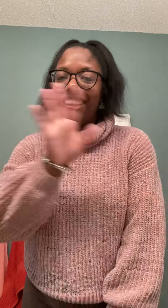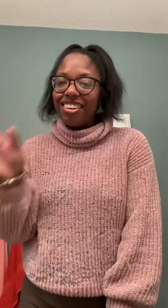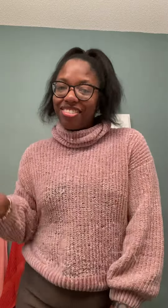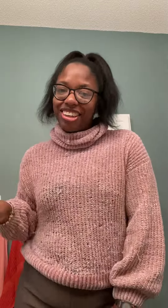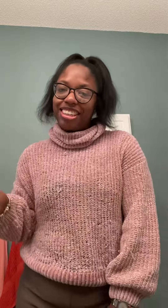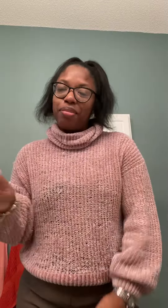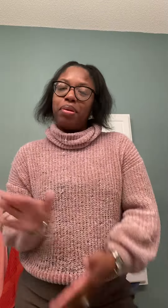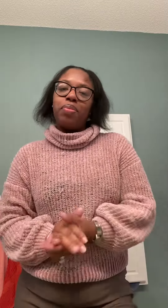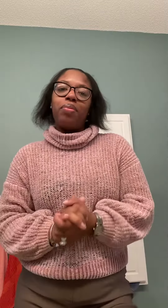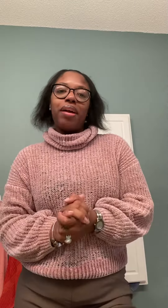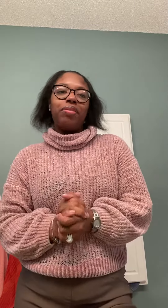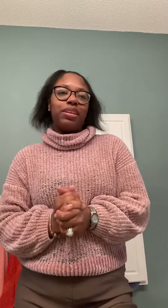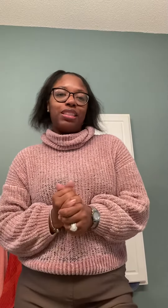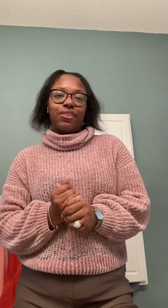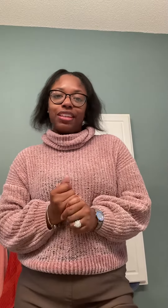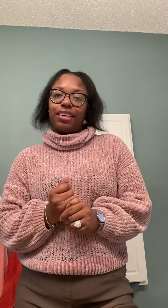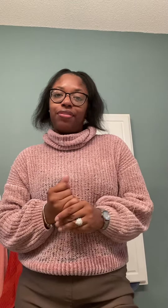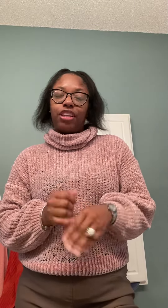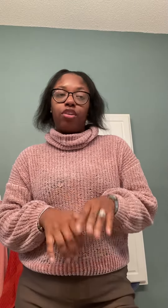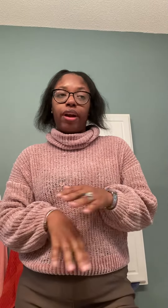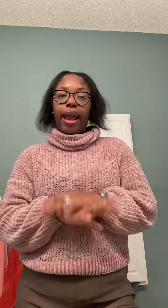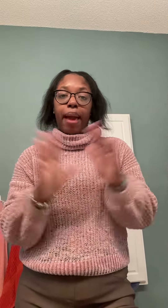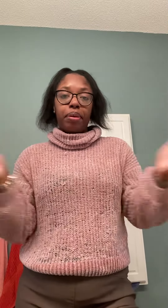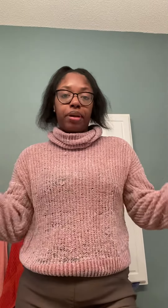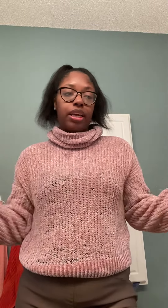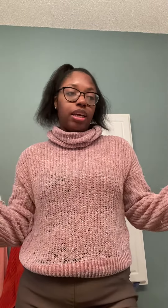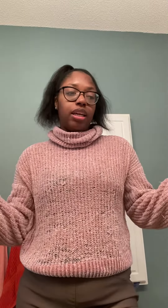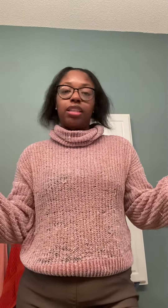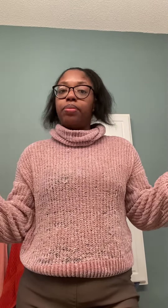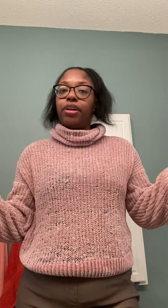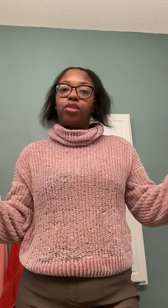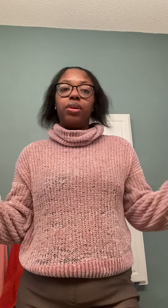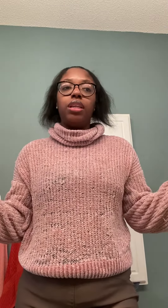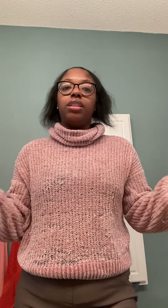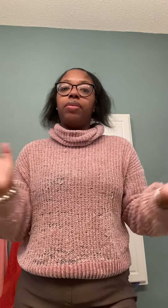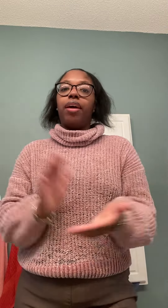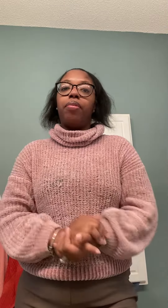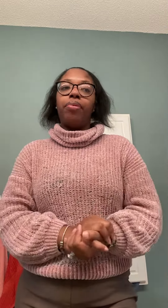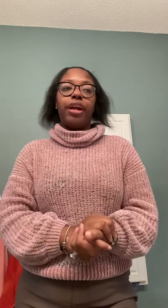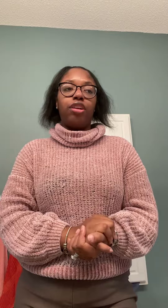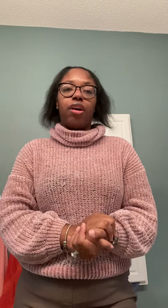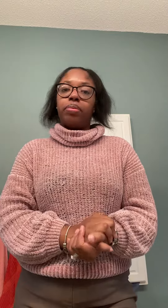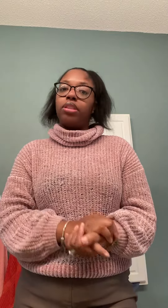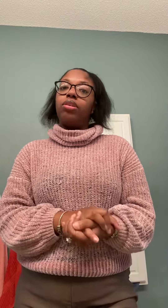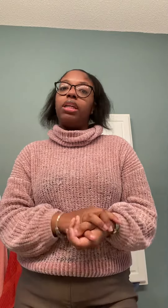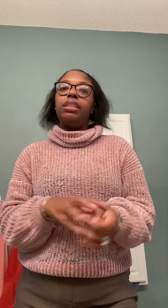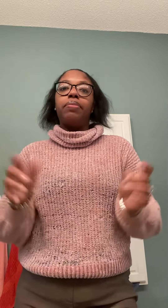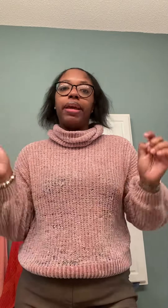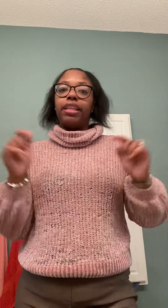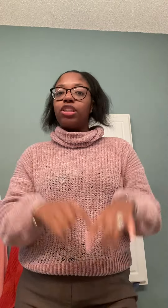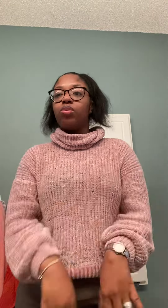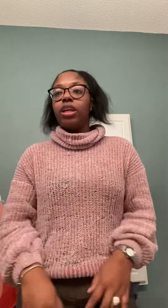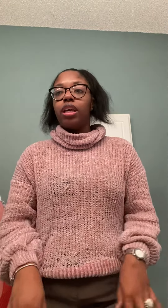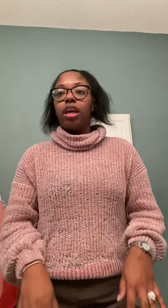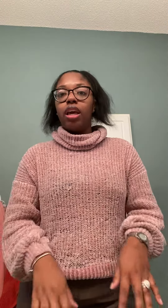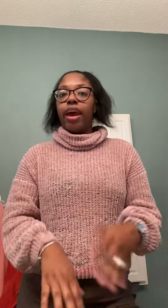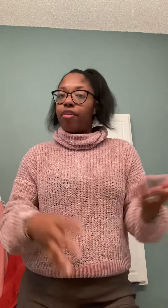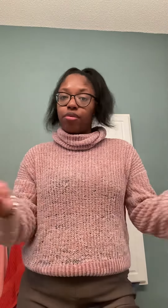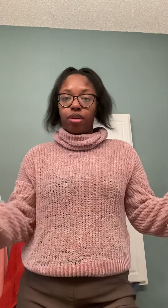Good morning, good people. Hope everyone is feeling good, feeling a great, happy Monday. It's a brand new week, so we have a brand new opportunity to make this week how we want.